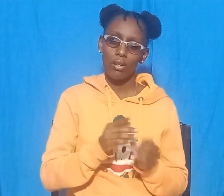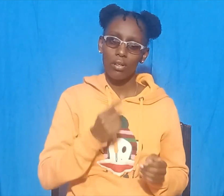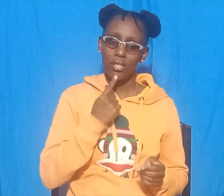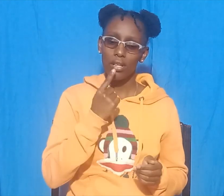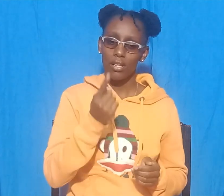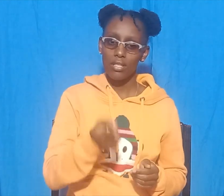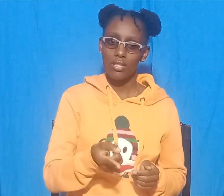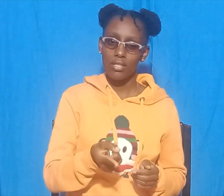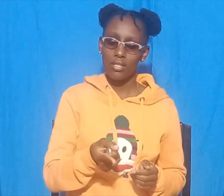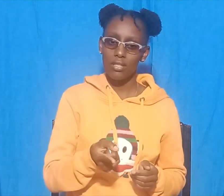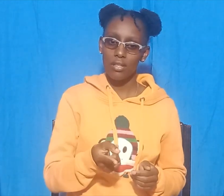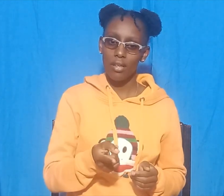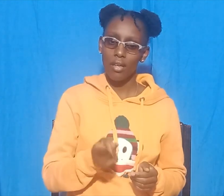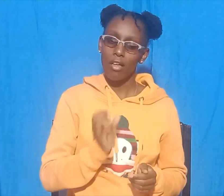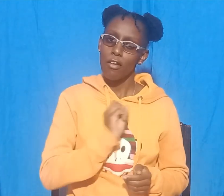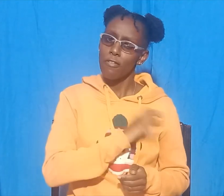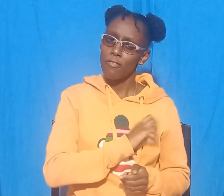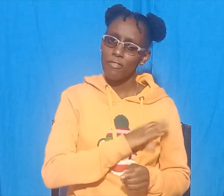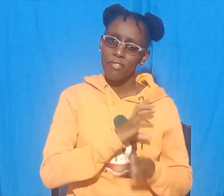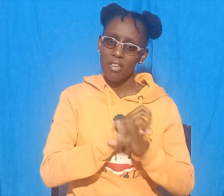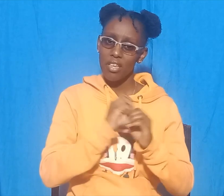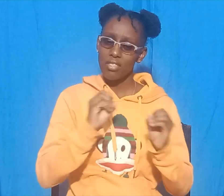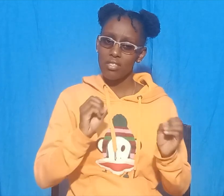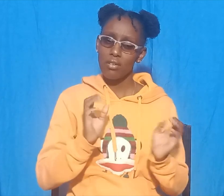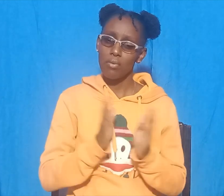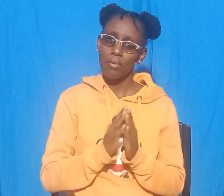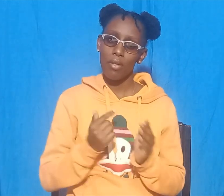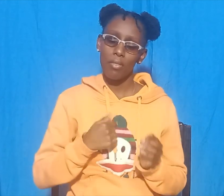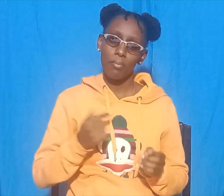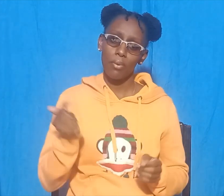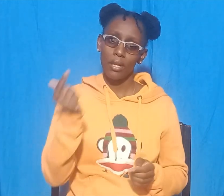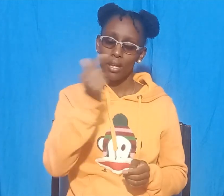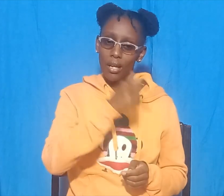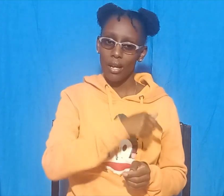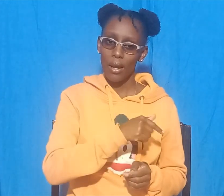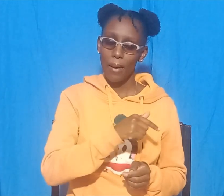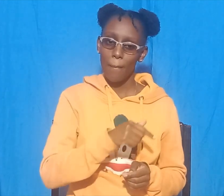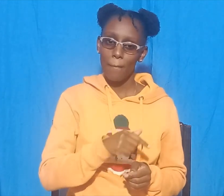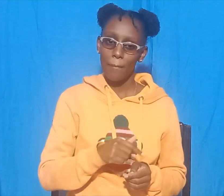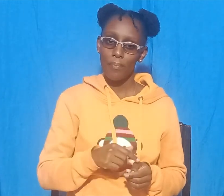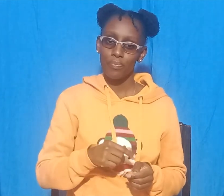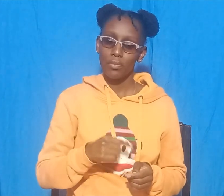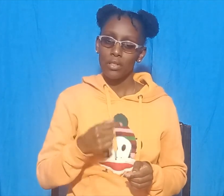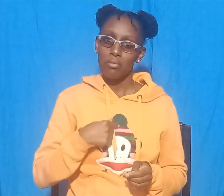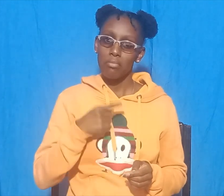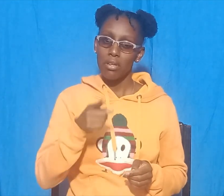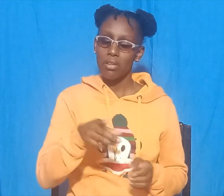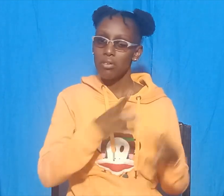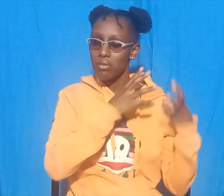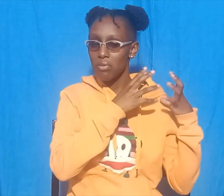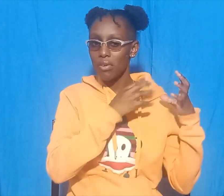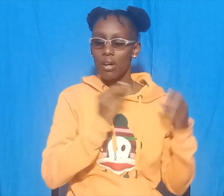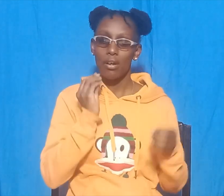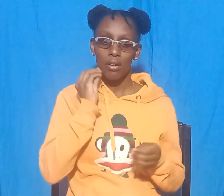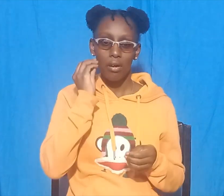Don't be afraid. Come with me. I shall carry you to my home on my back.